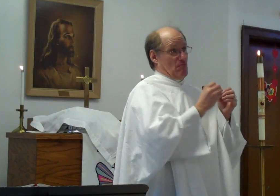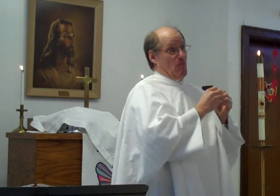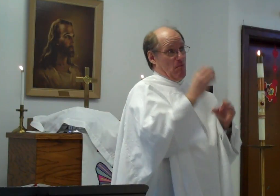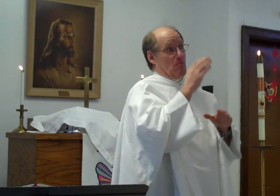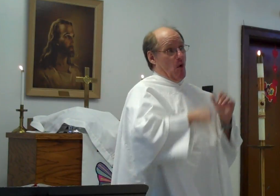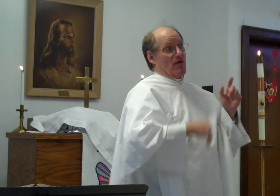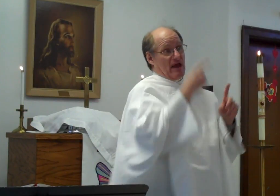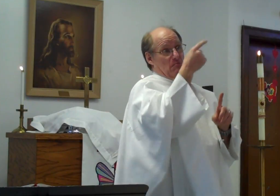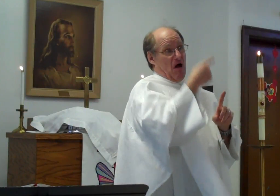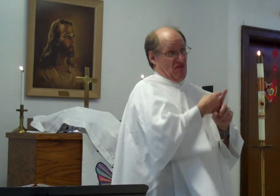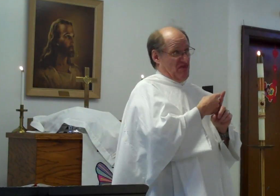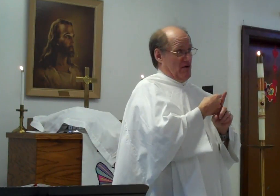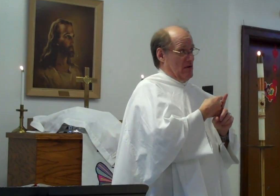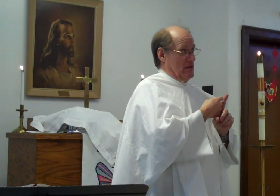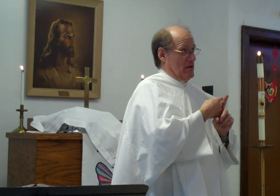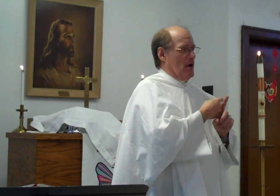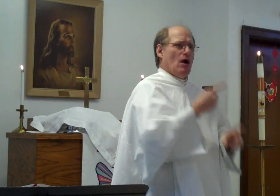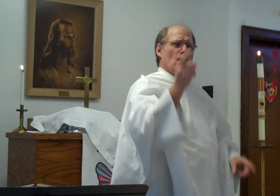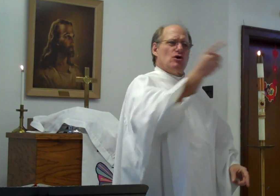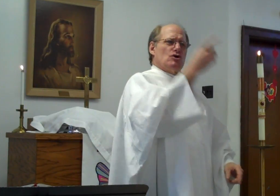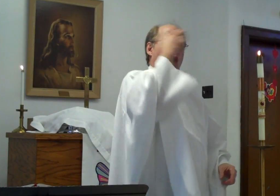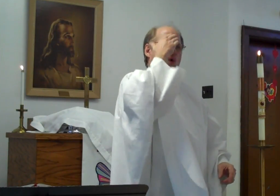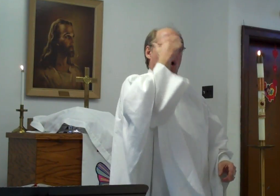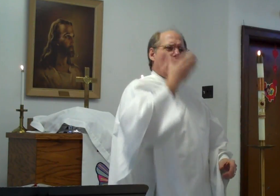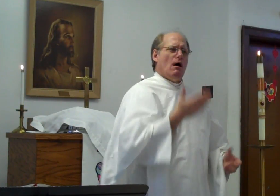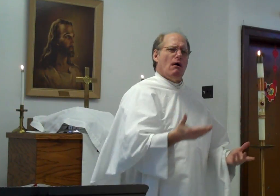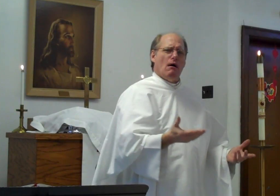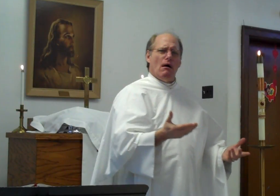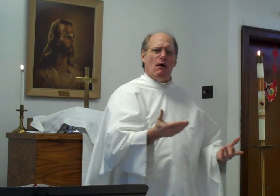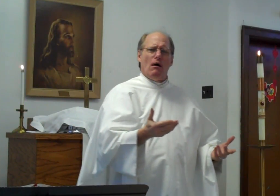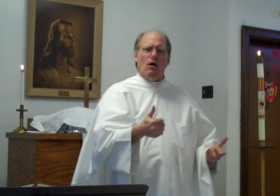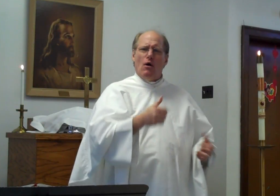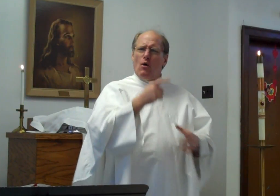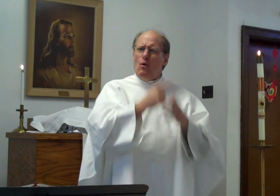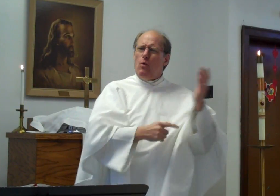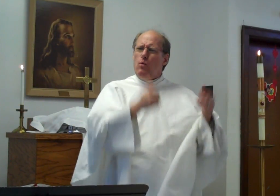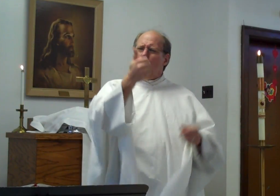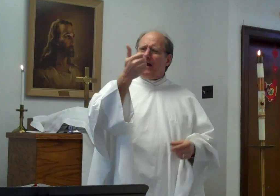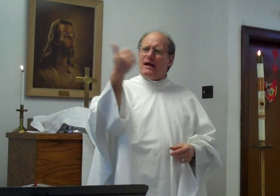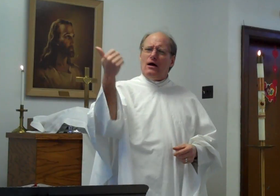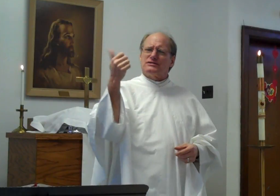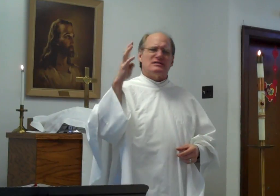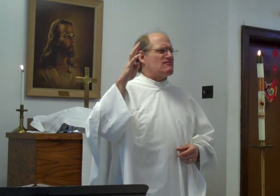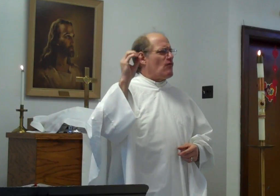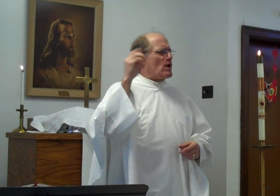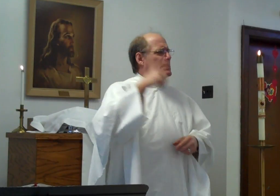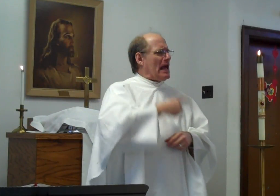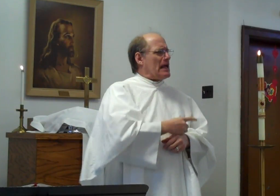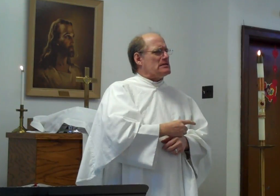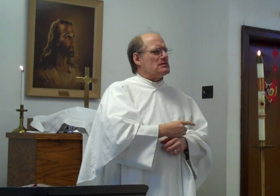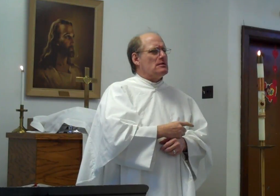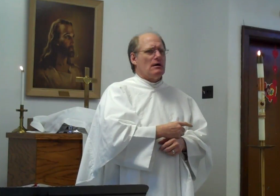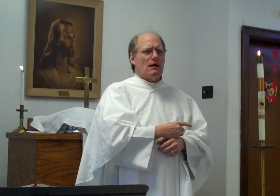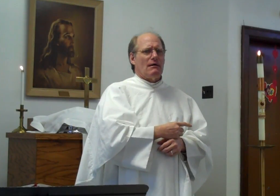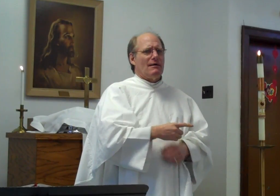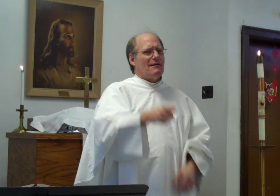more than a month. You know, what else is 40 days? Lent. Jesus,